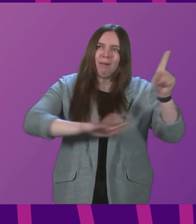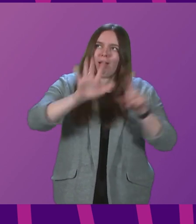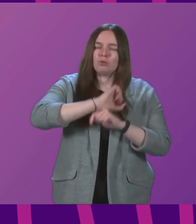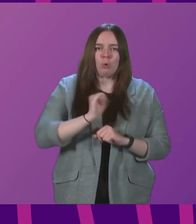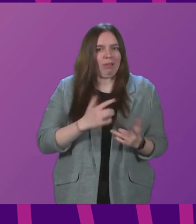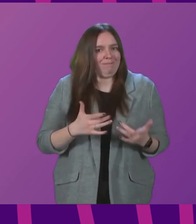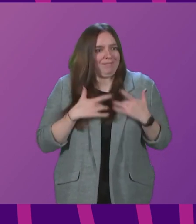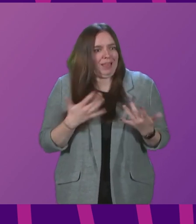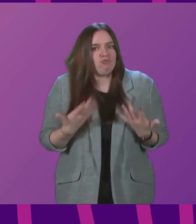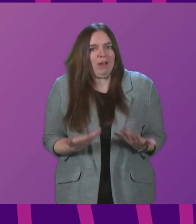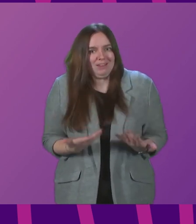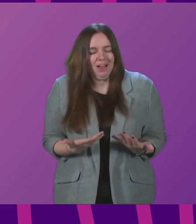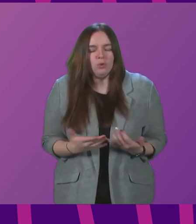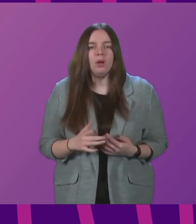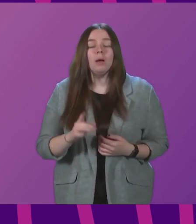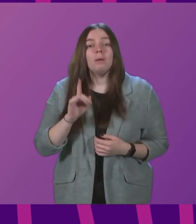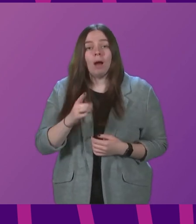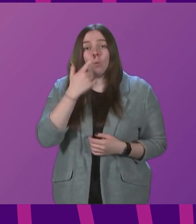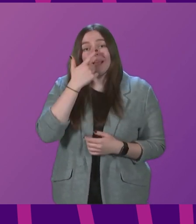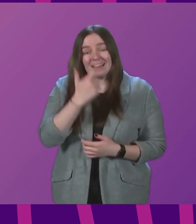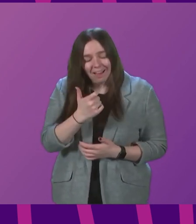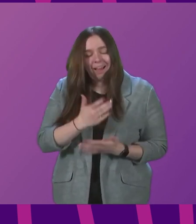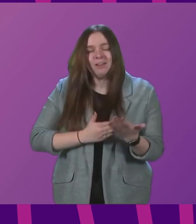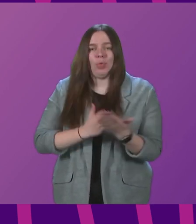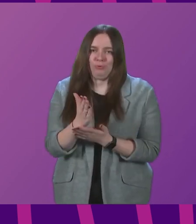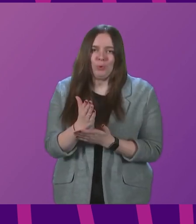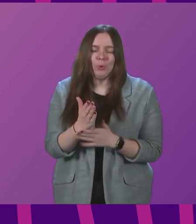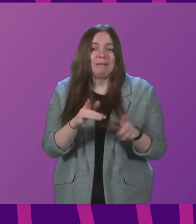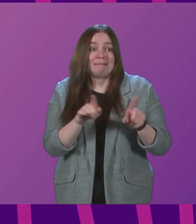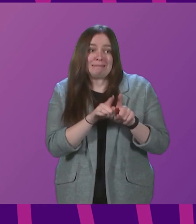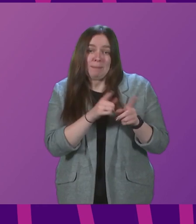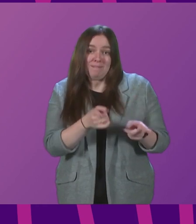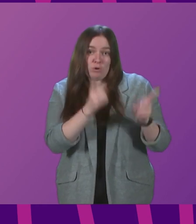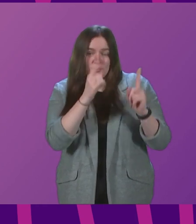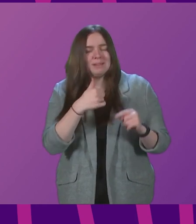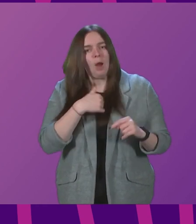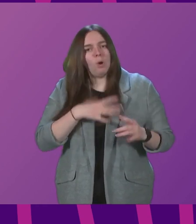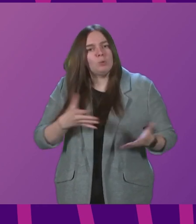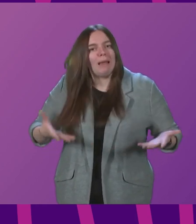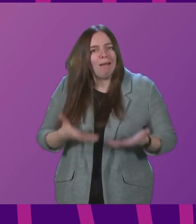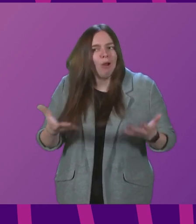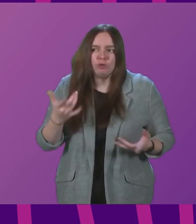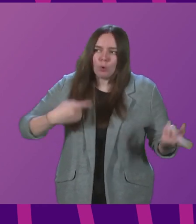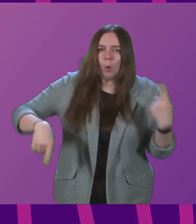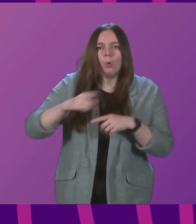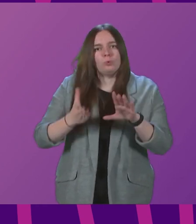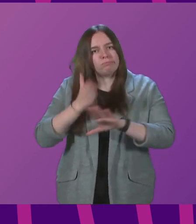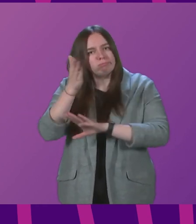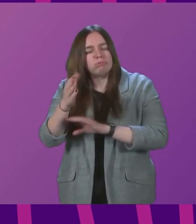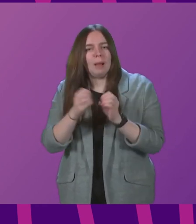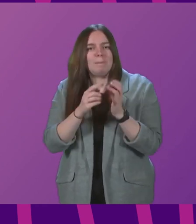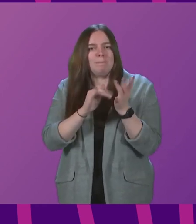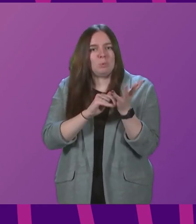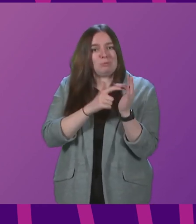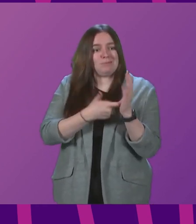right now. But we can get through this. And like the First Minister, I want to encourage everyone to go out and get their booster jack.